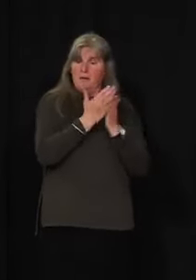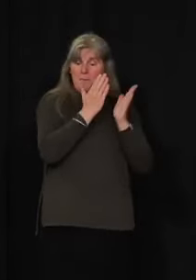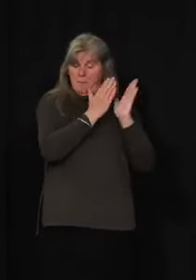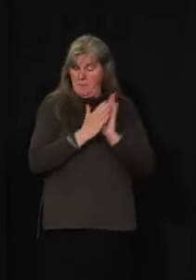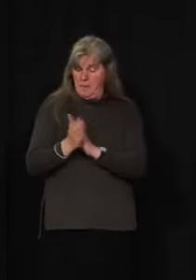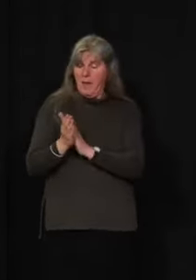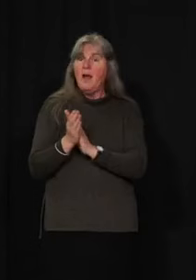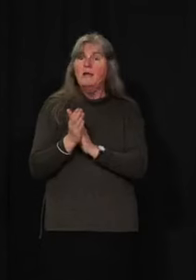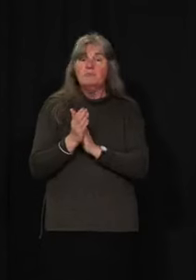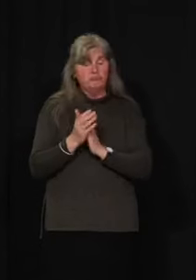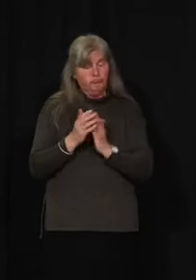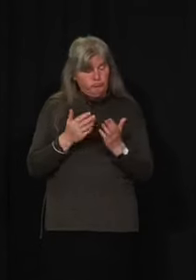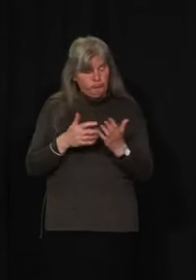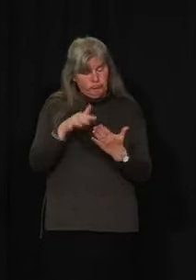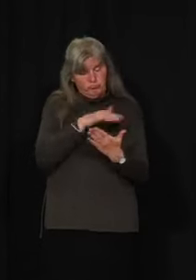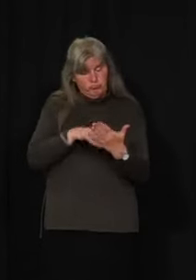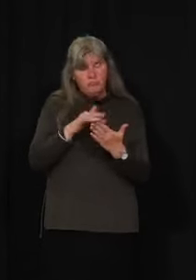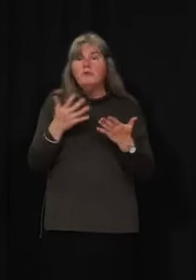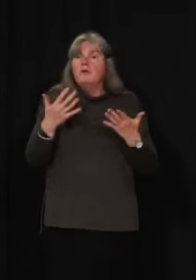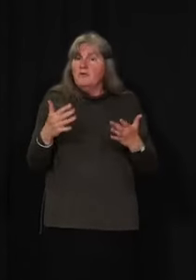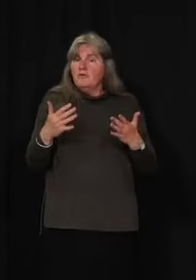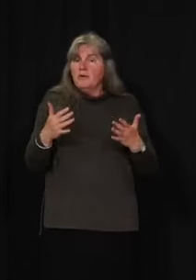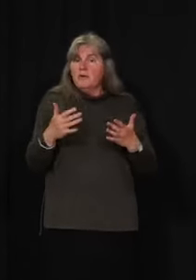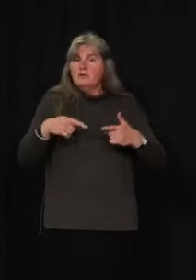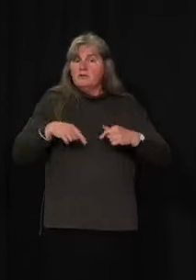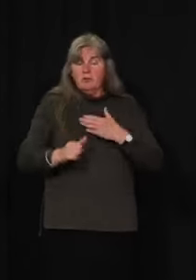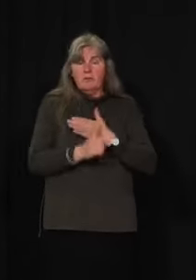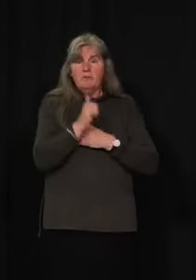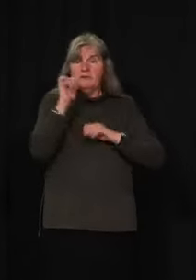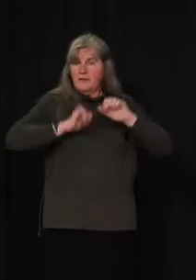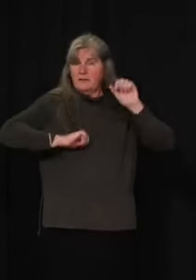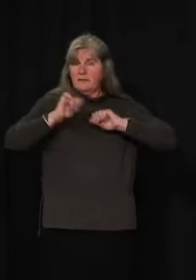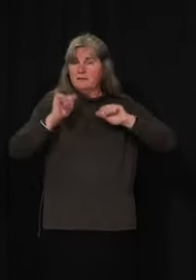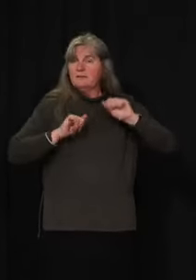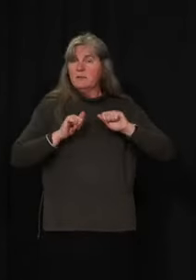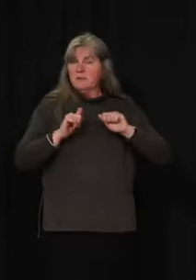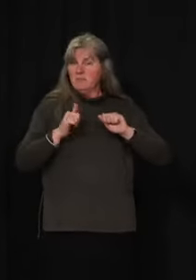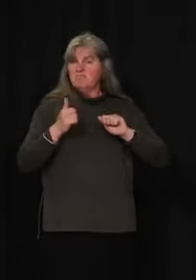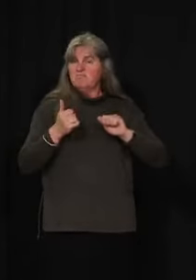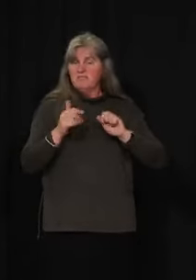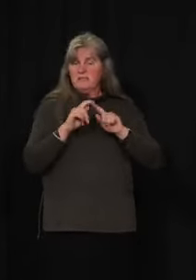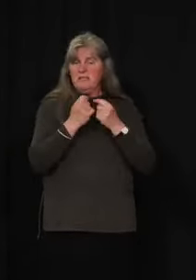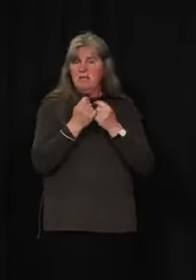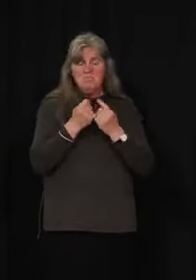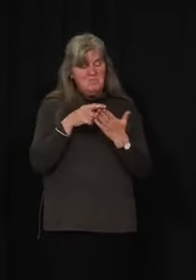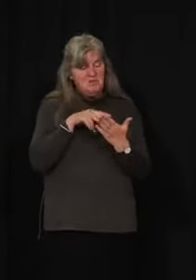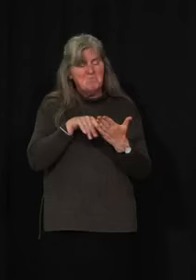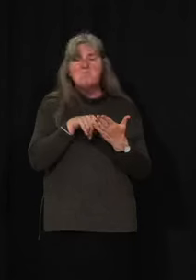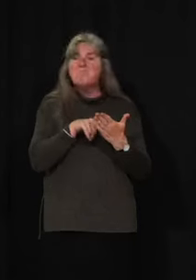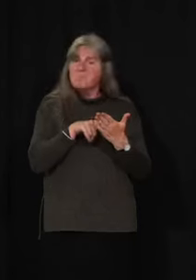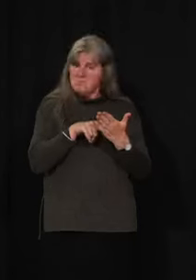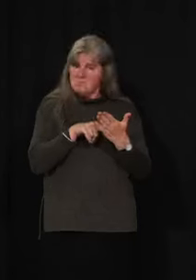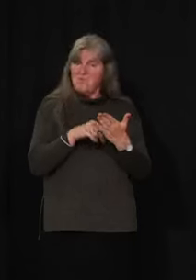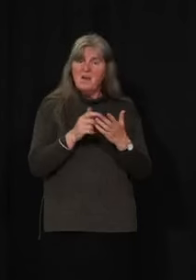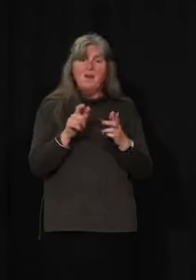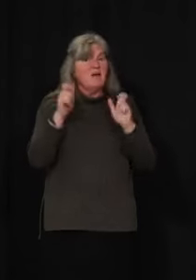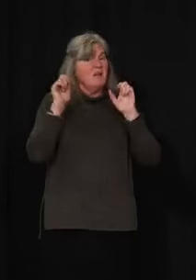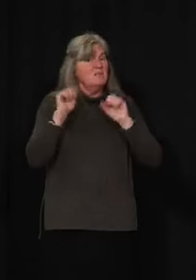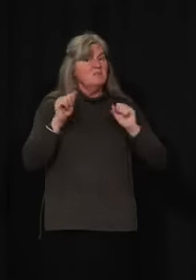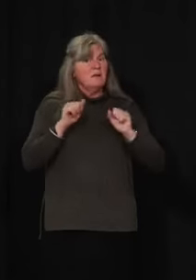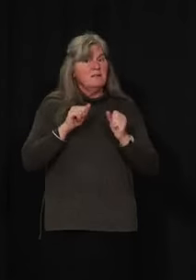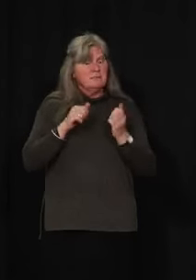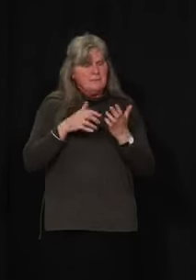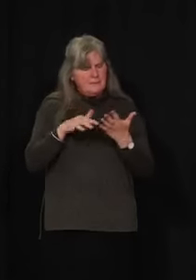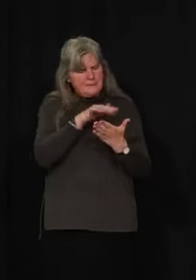sports and rec activities through our risk assessment decision or our RAD team. We're reviewing a number of these as quickly as we